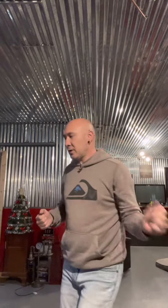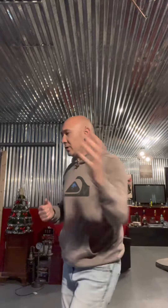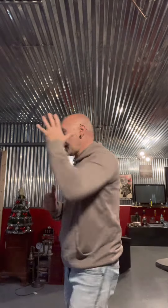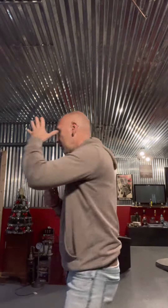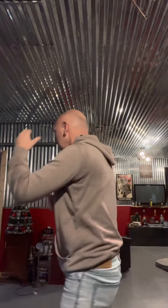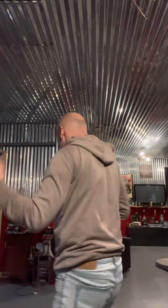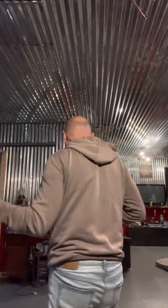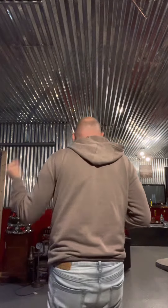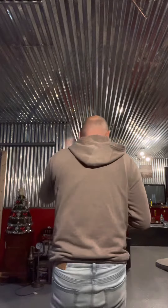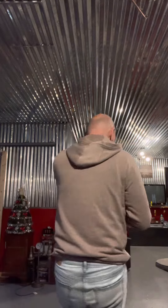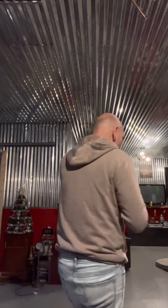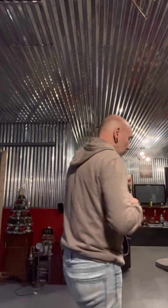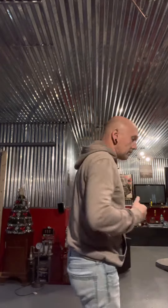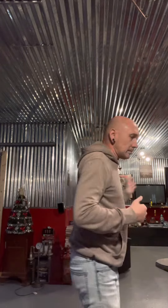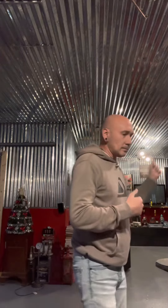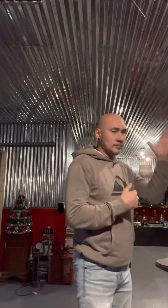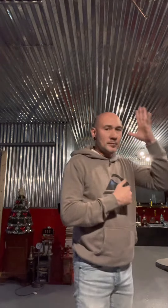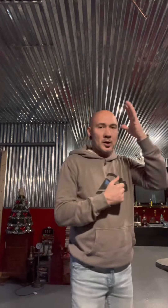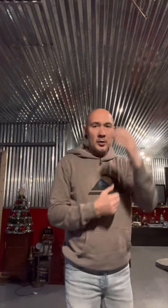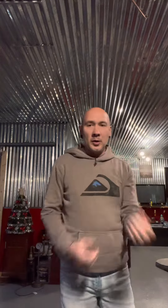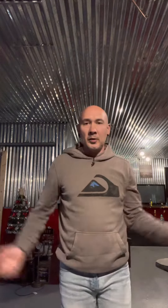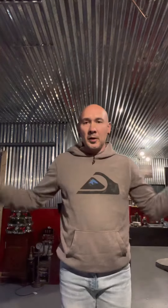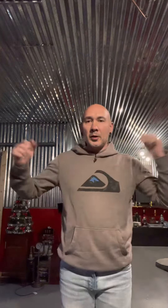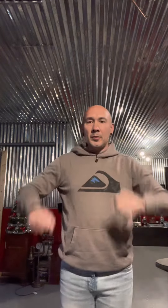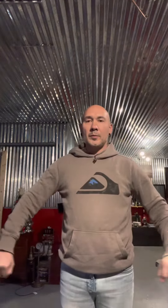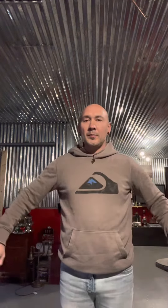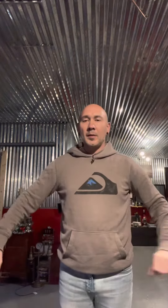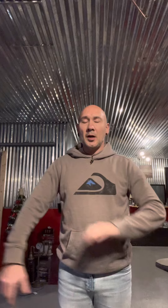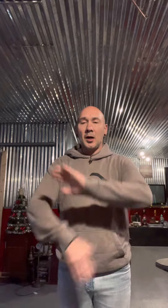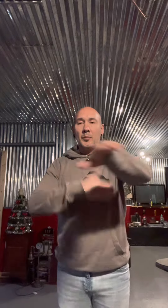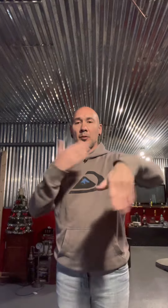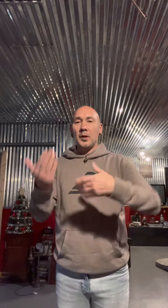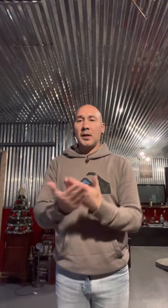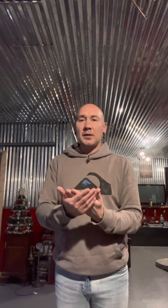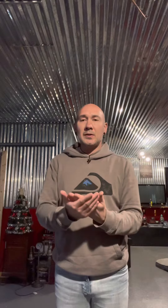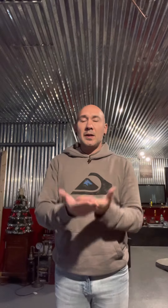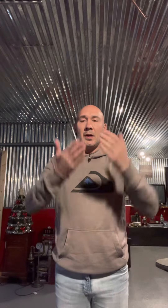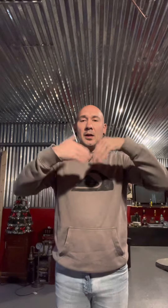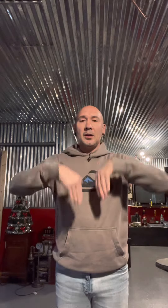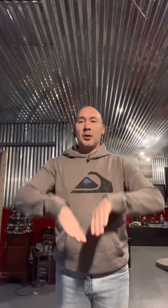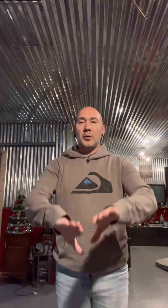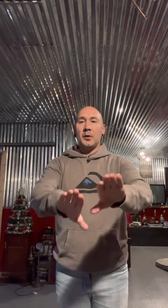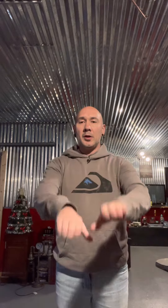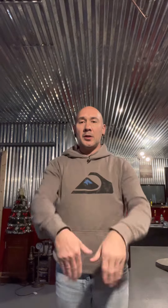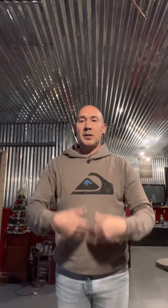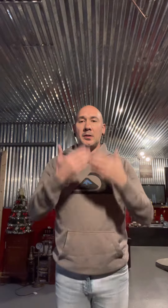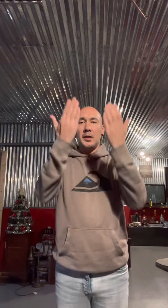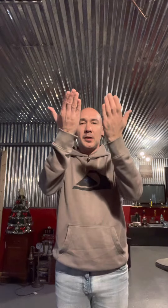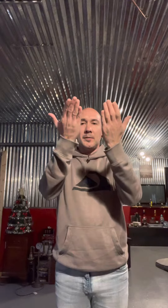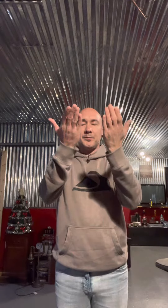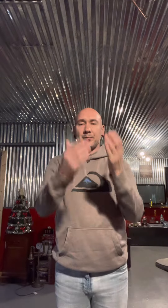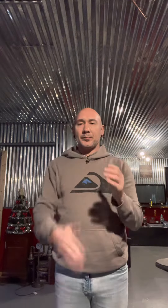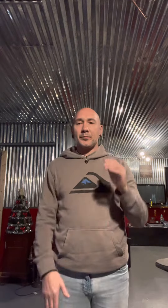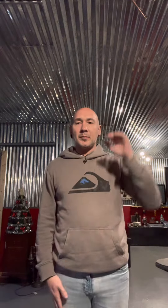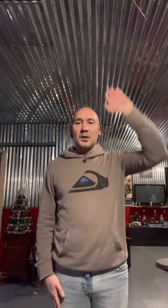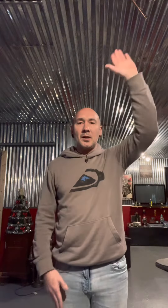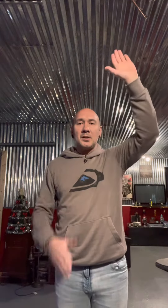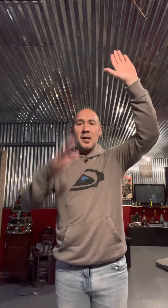ashamed of you. Oh, oh, oh, our praise and all we are today. Take,